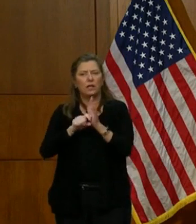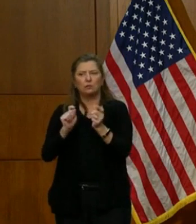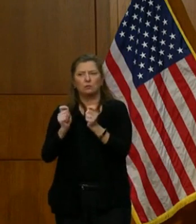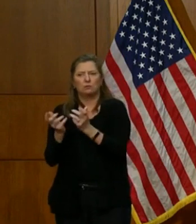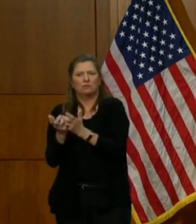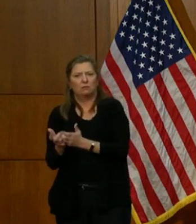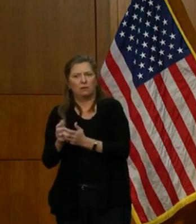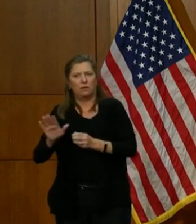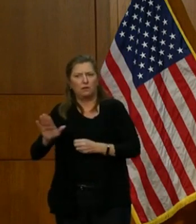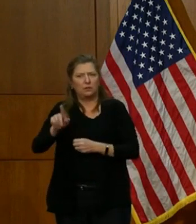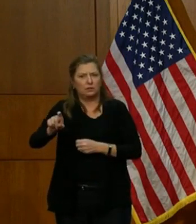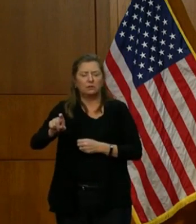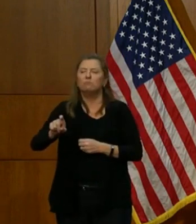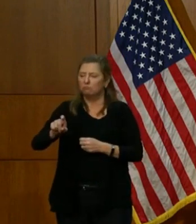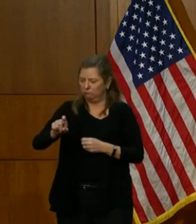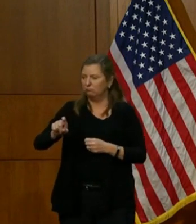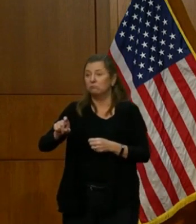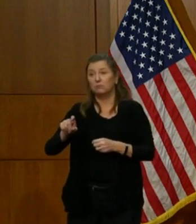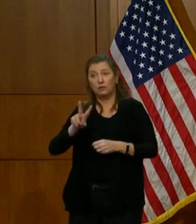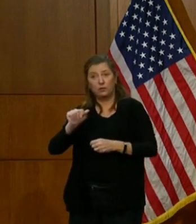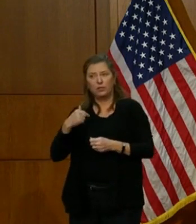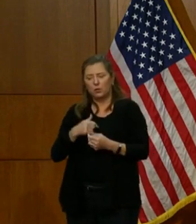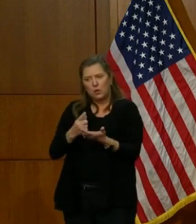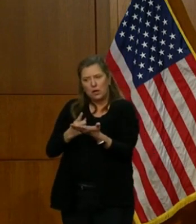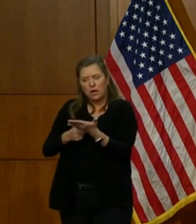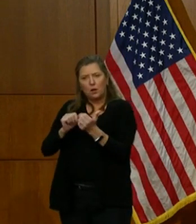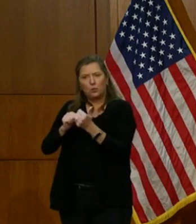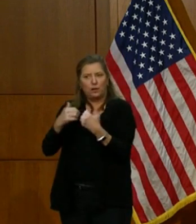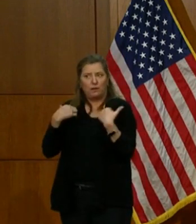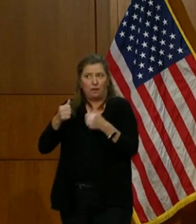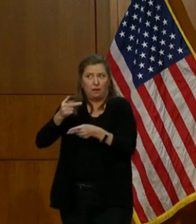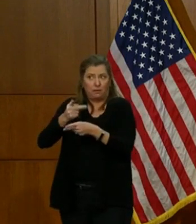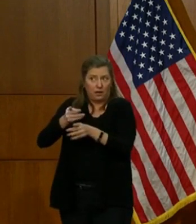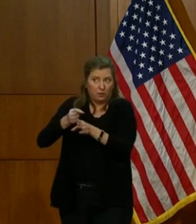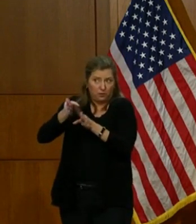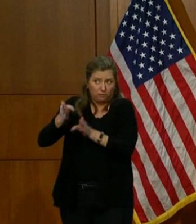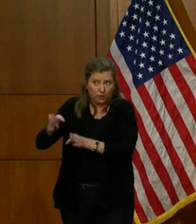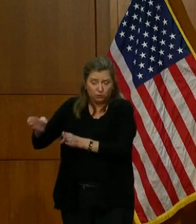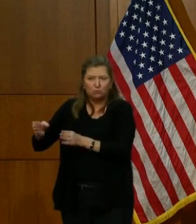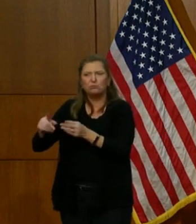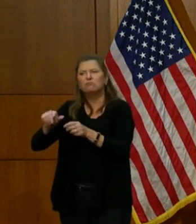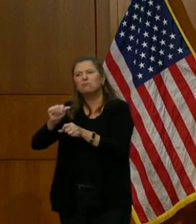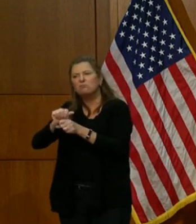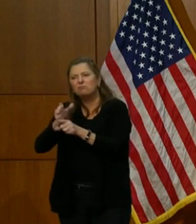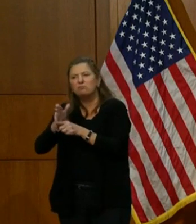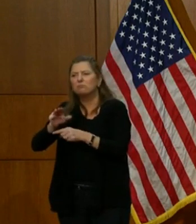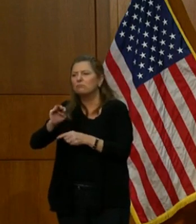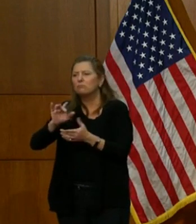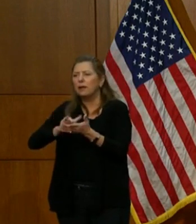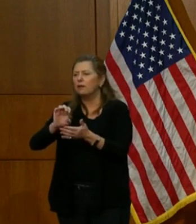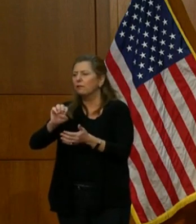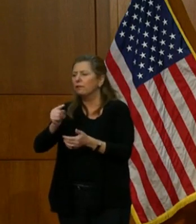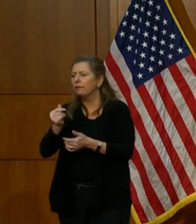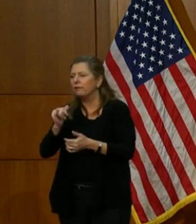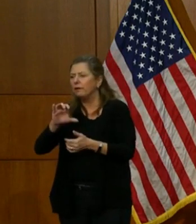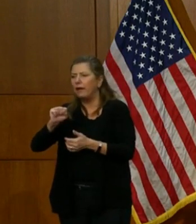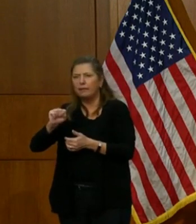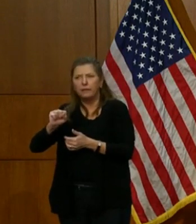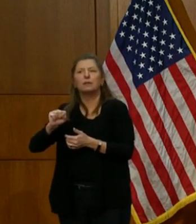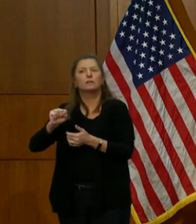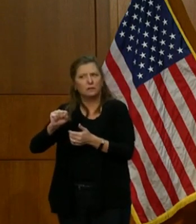We've done that in Virginia after consulting with health care professionals, experts in medical ethics, and lots of others.